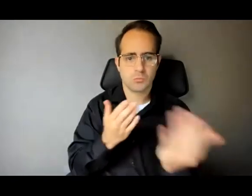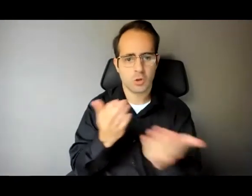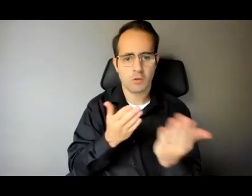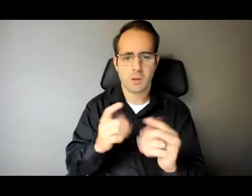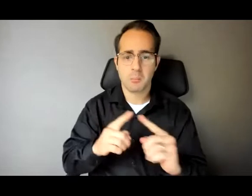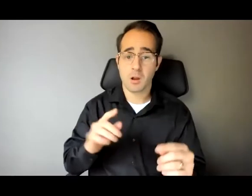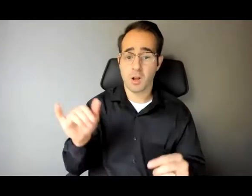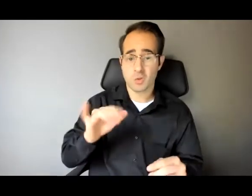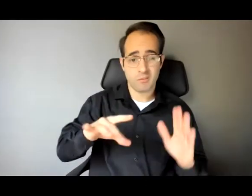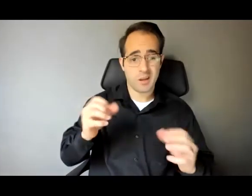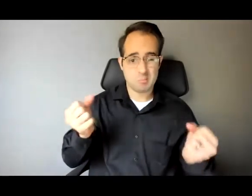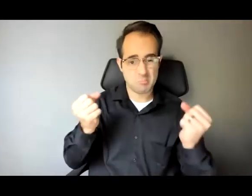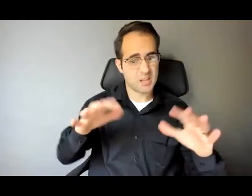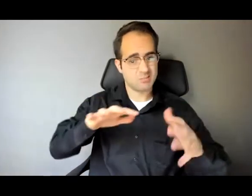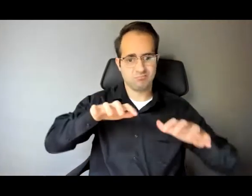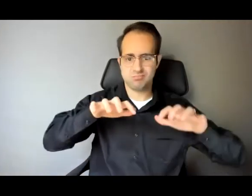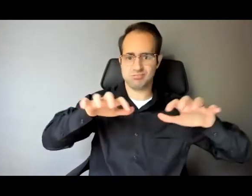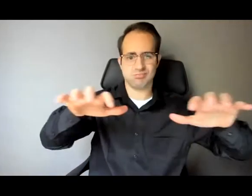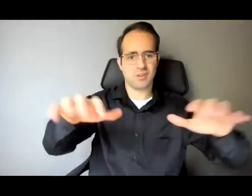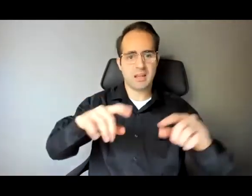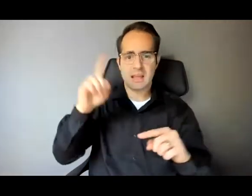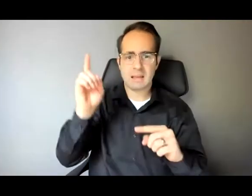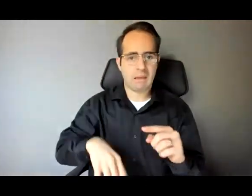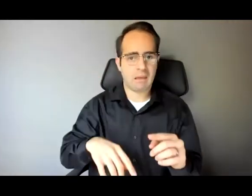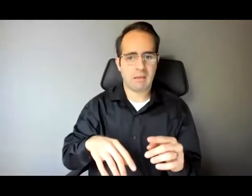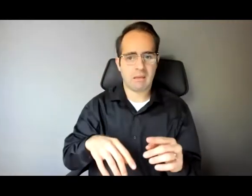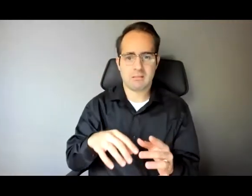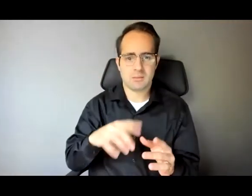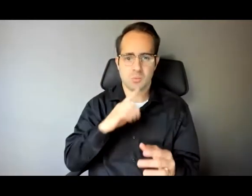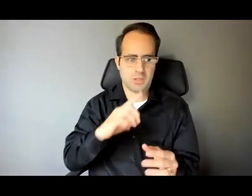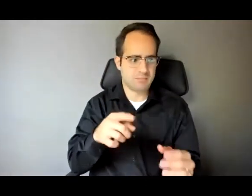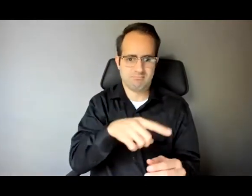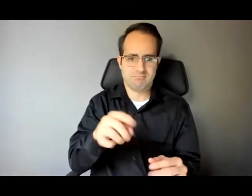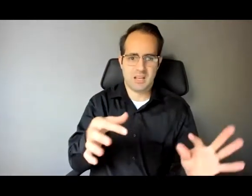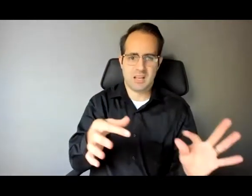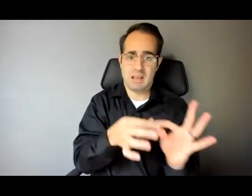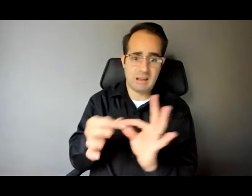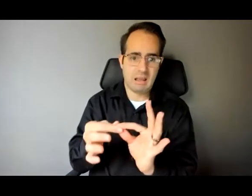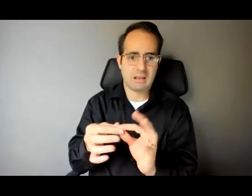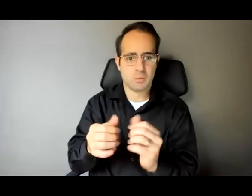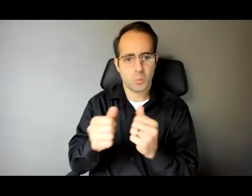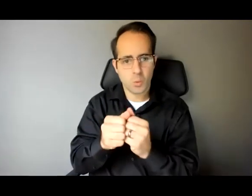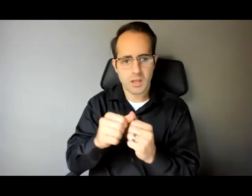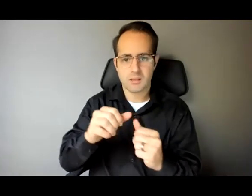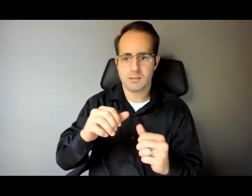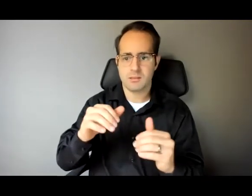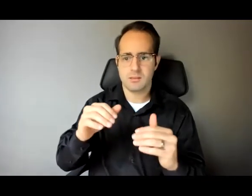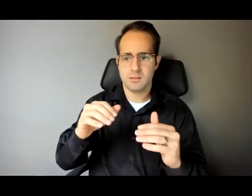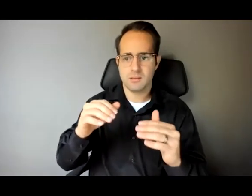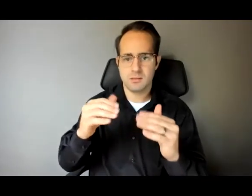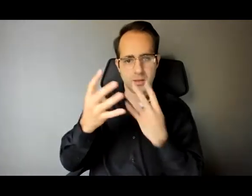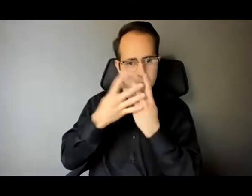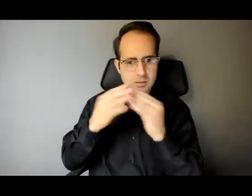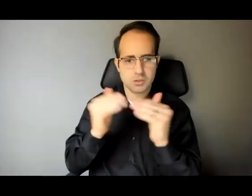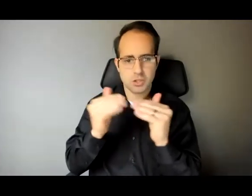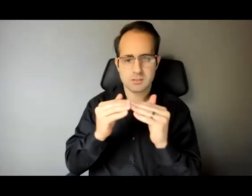of people who literally could not be tethered to any part of our criminal justice system and still be hugely successful. I met people in